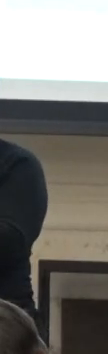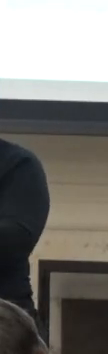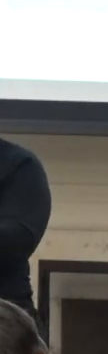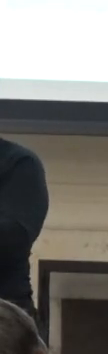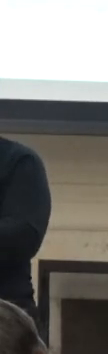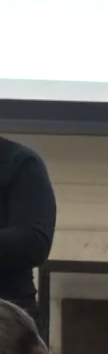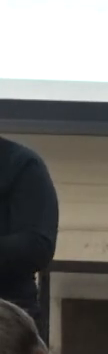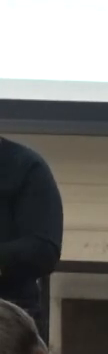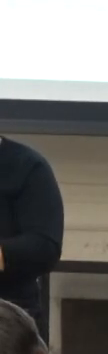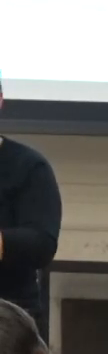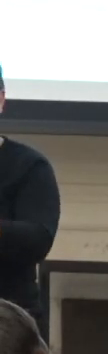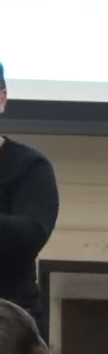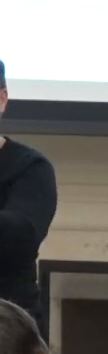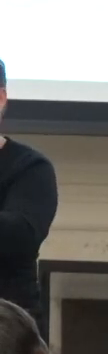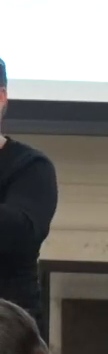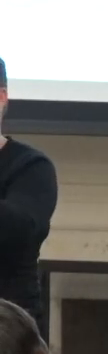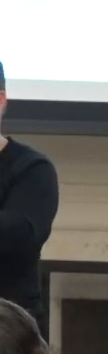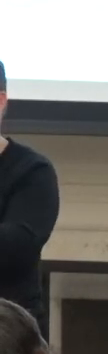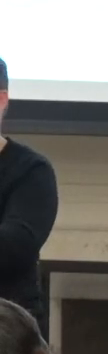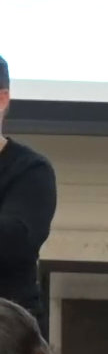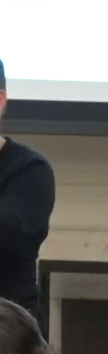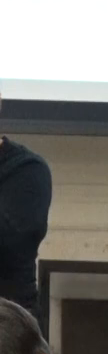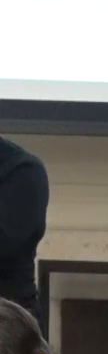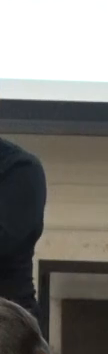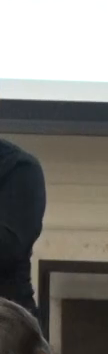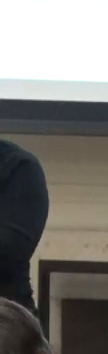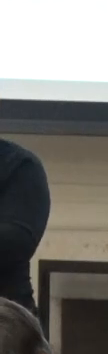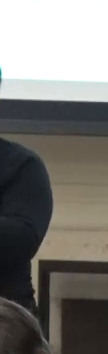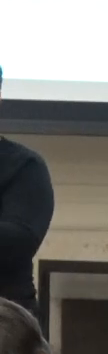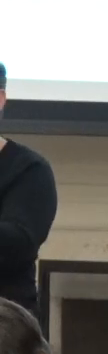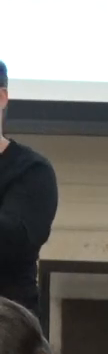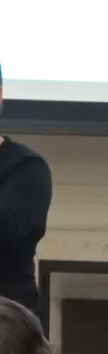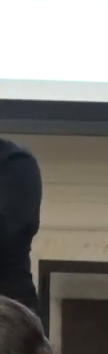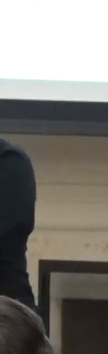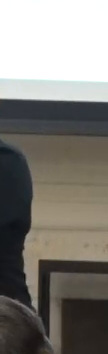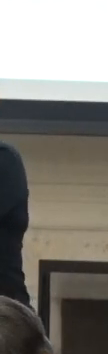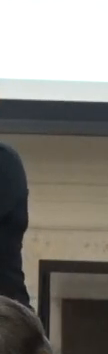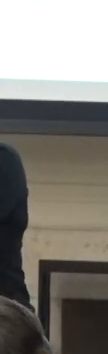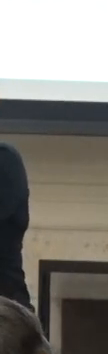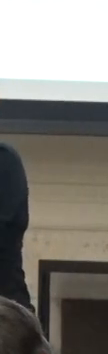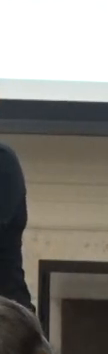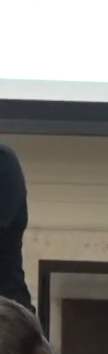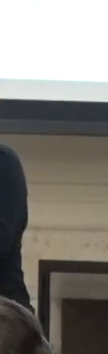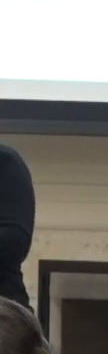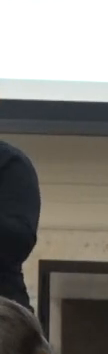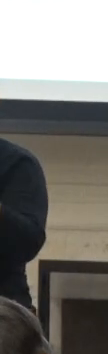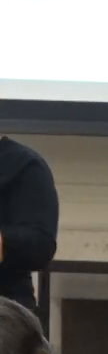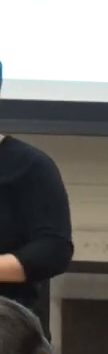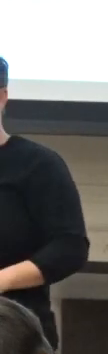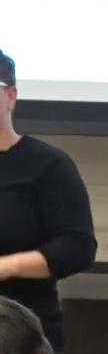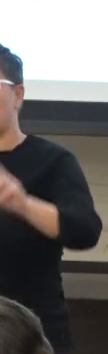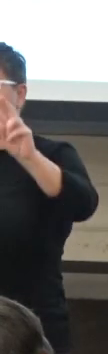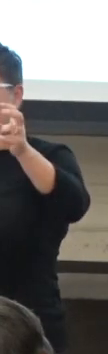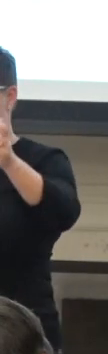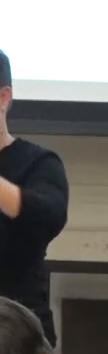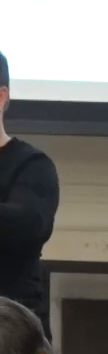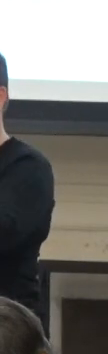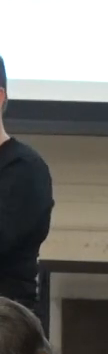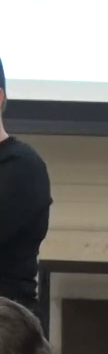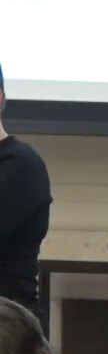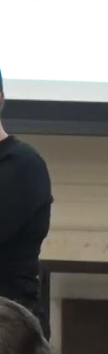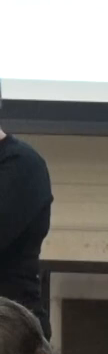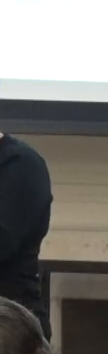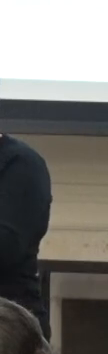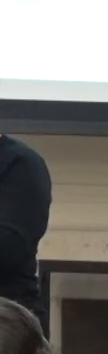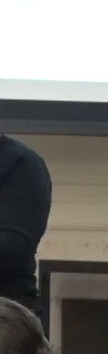and then like there was change in power and stuff like that but still when I saw the title of your paper Sarah I was like